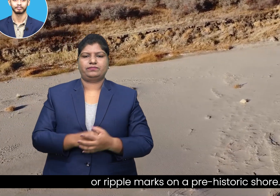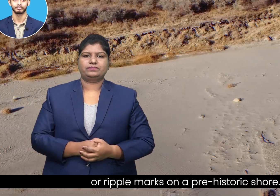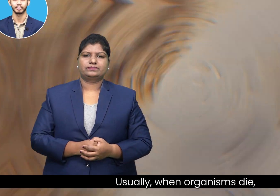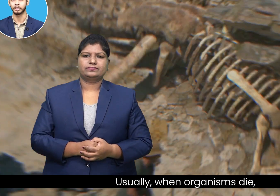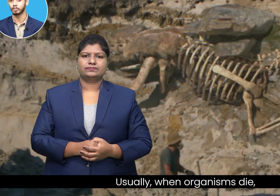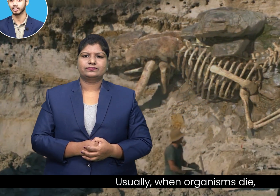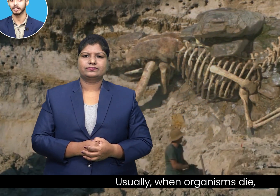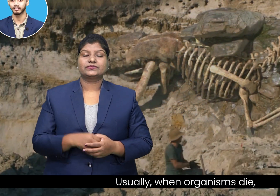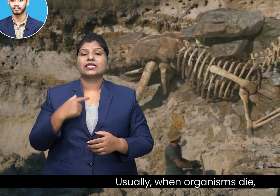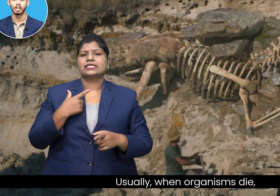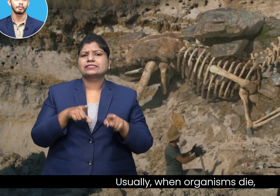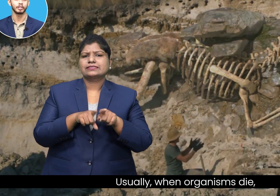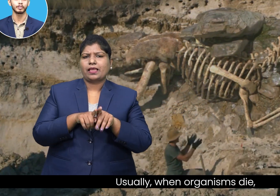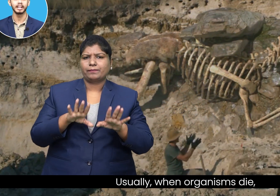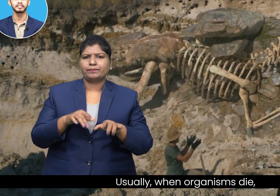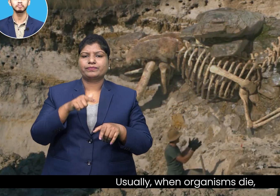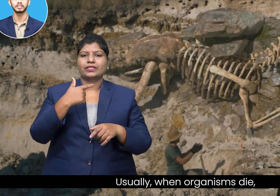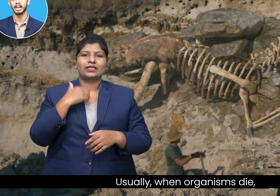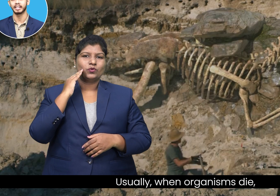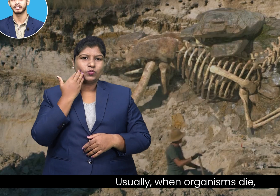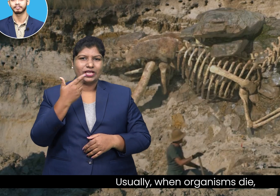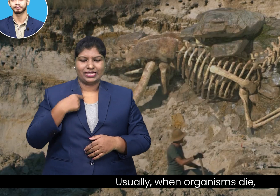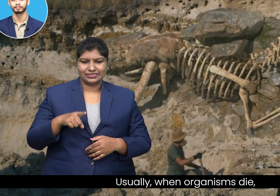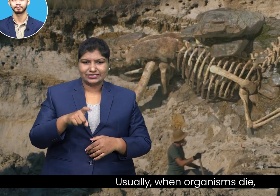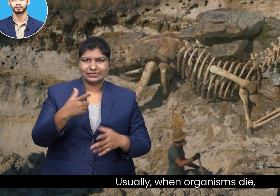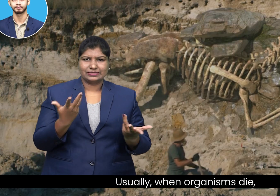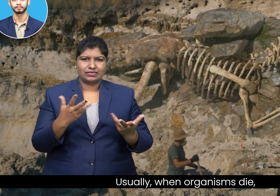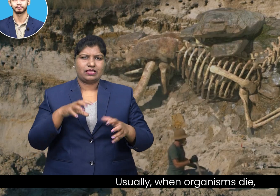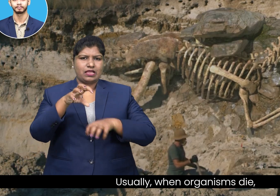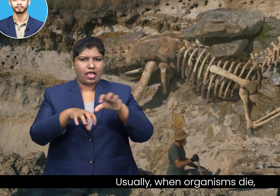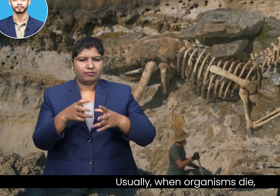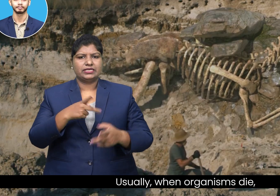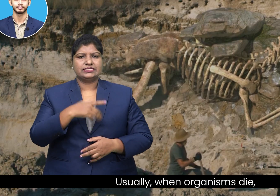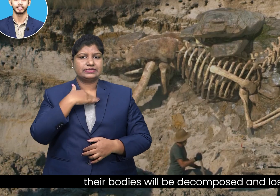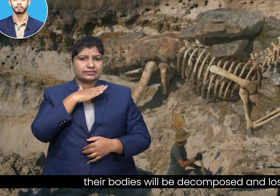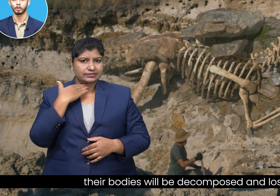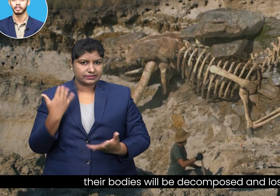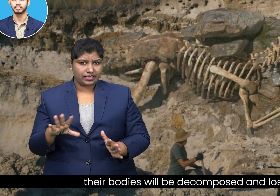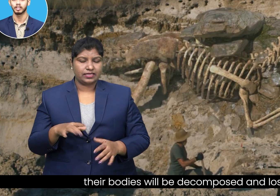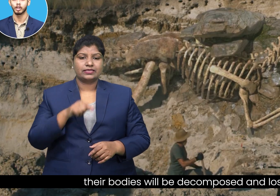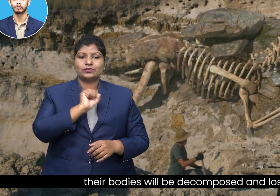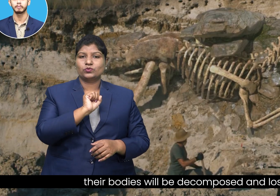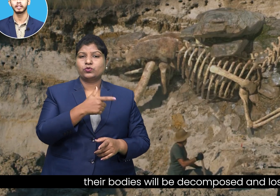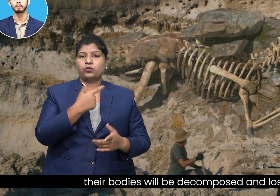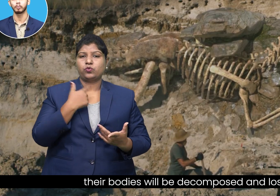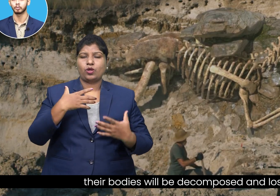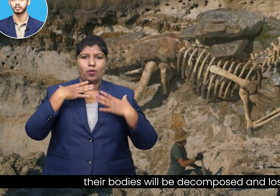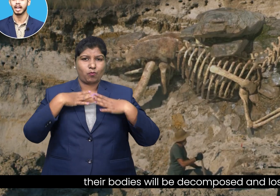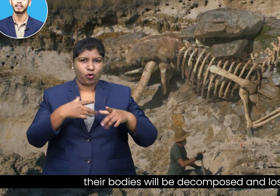Usually, when organisms die, their bodies will be decomposed and